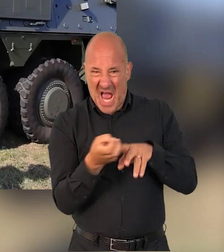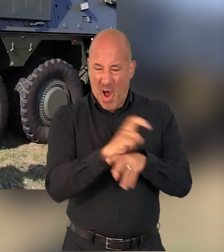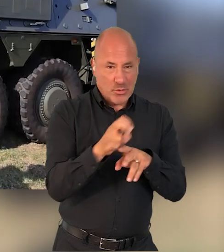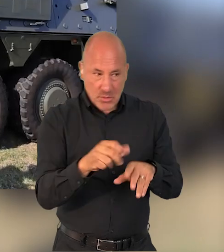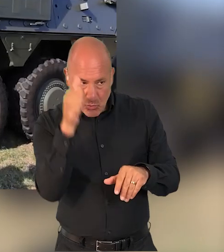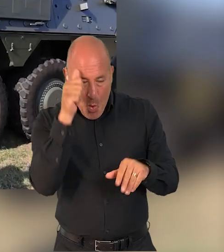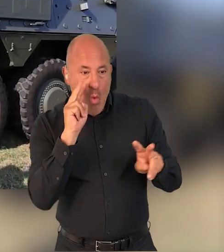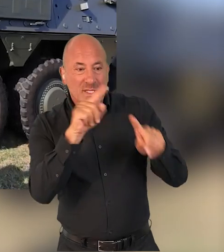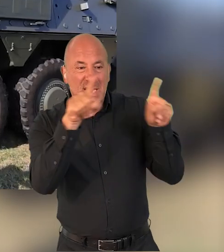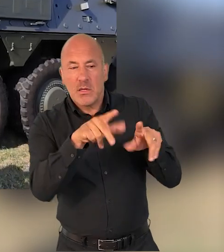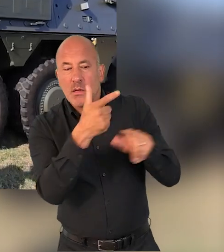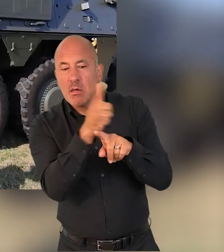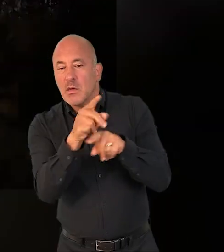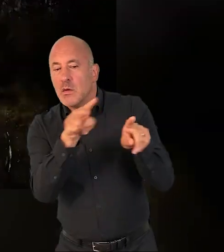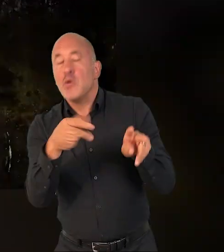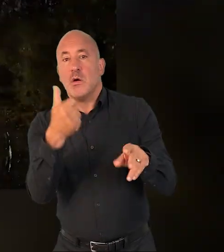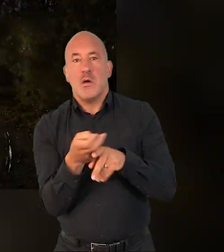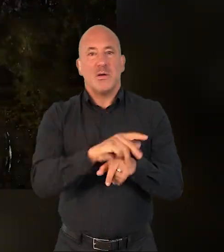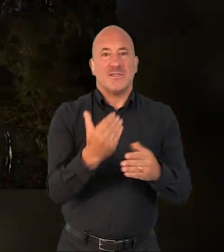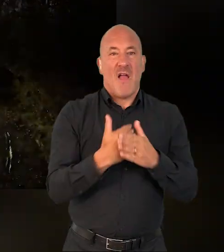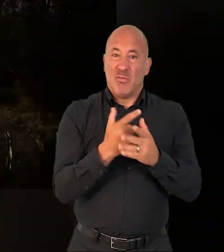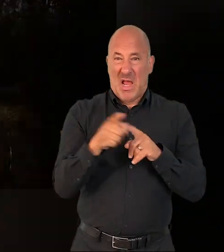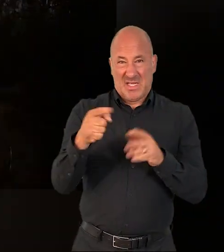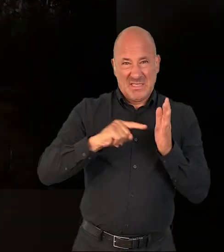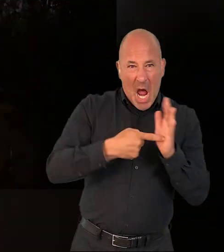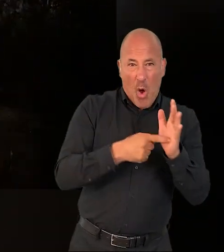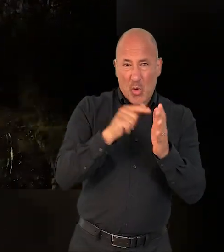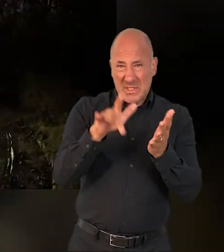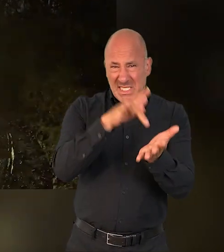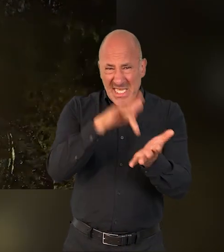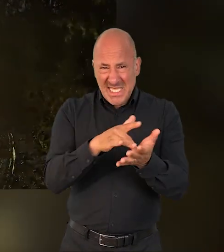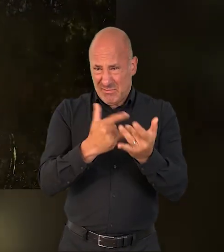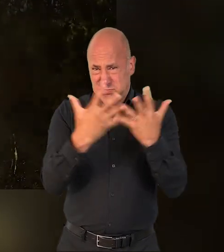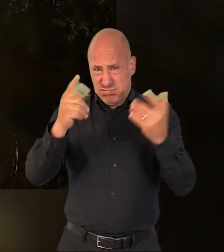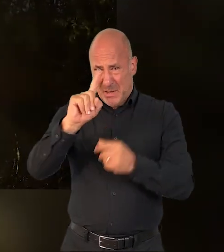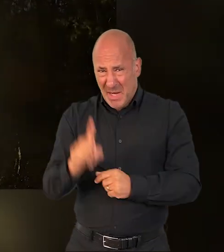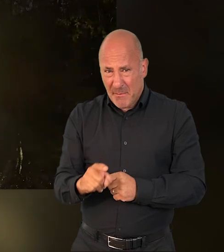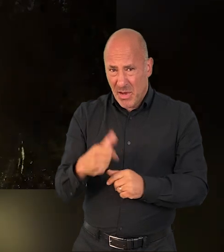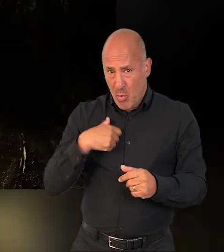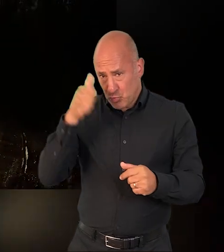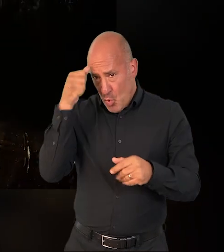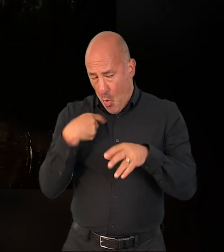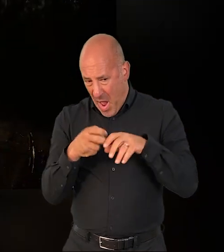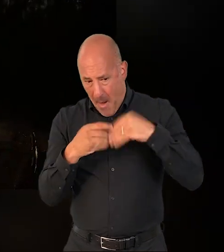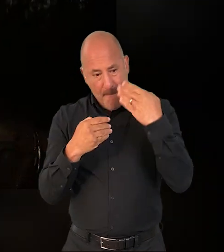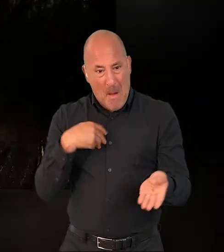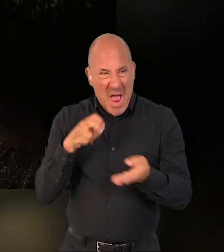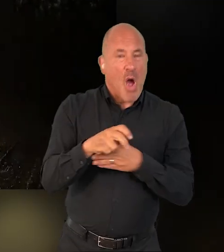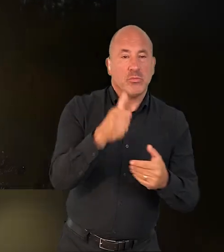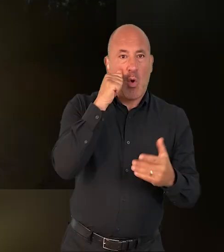out into, particularly if they're in a town or a city where there are lots of other people. They want to be able to see what they're climbing out into. And this